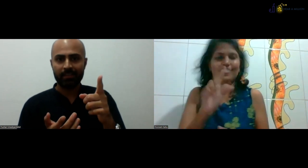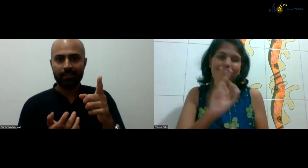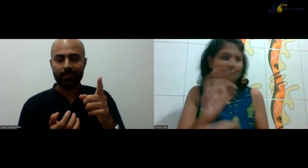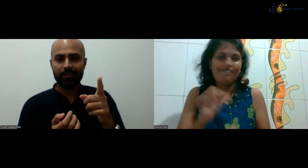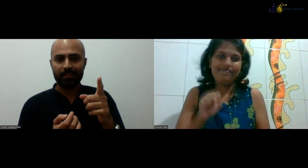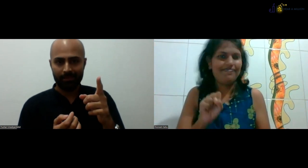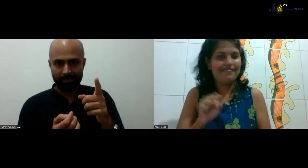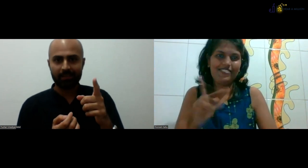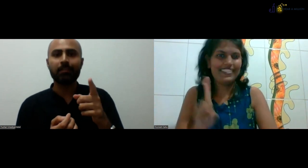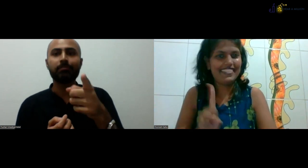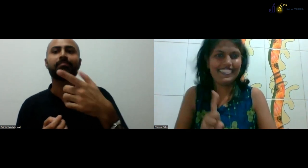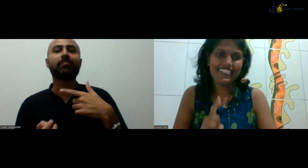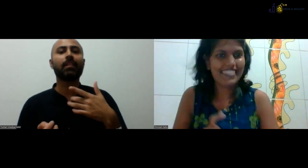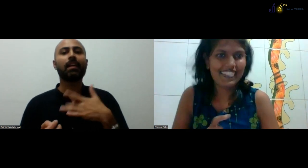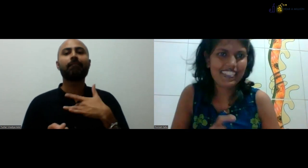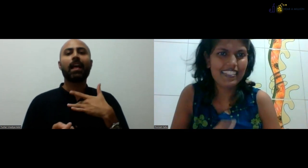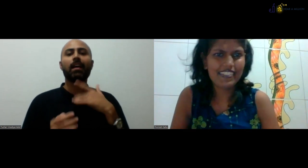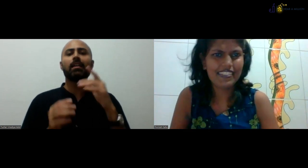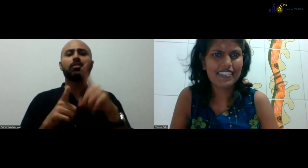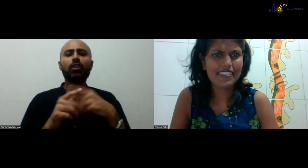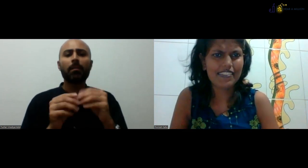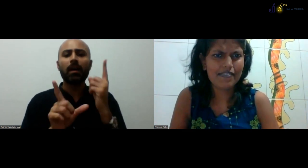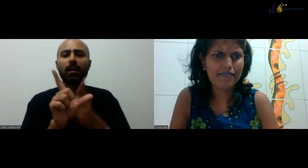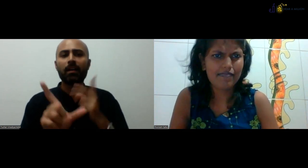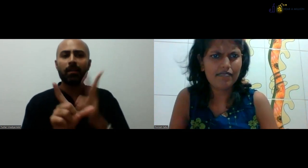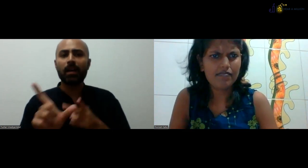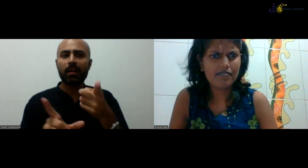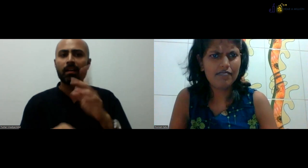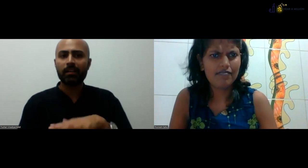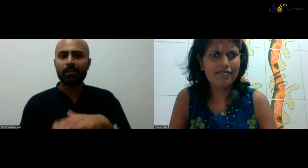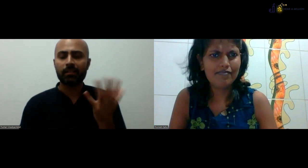Arianna Health Society School? Correct. Yes.